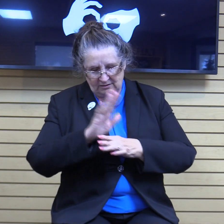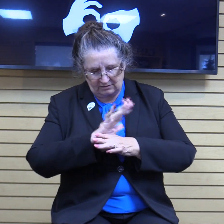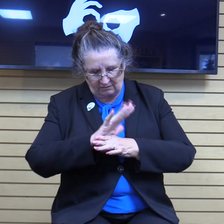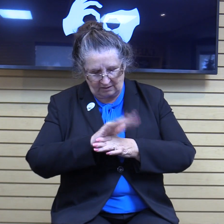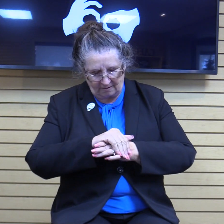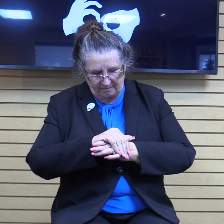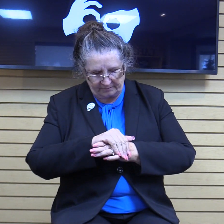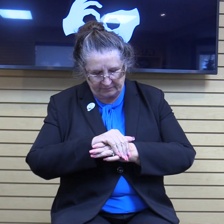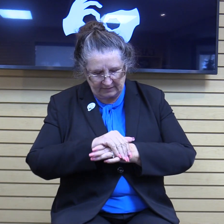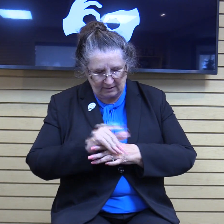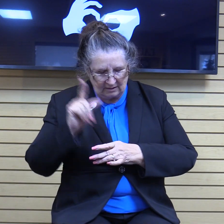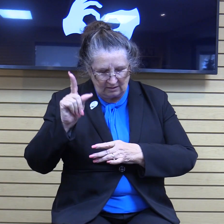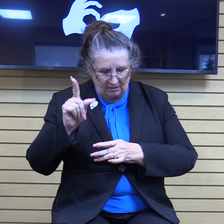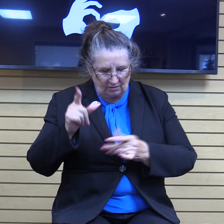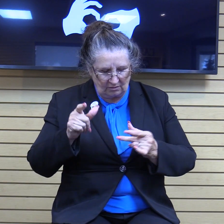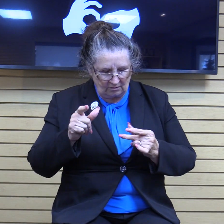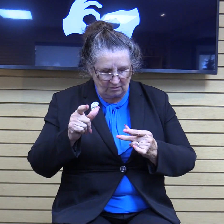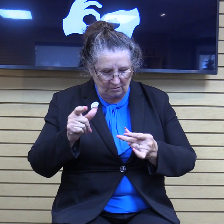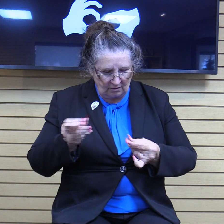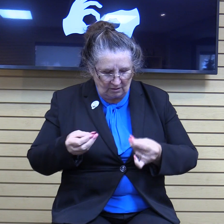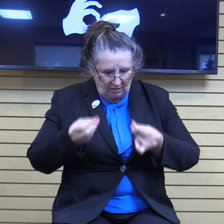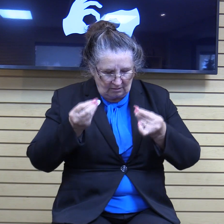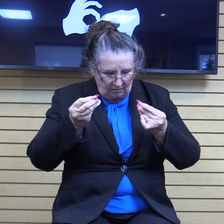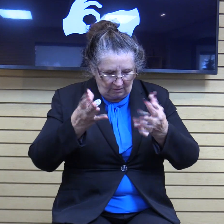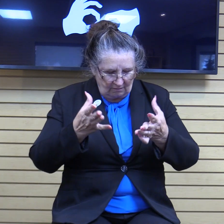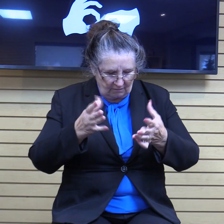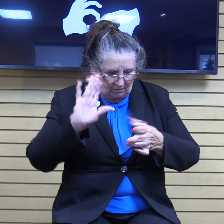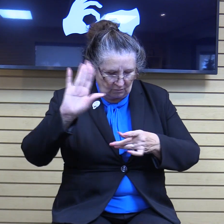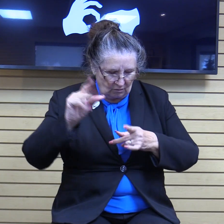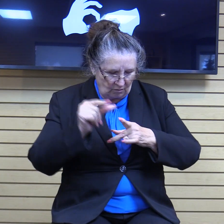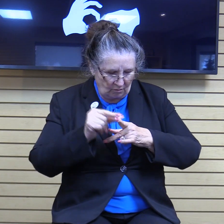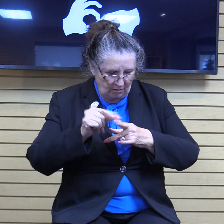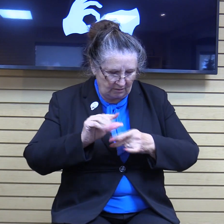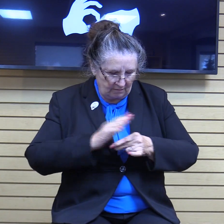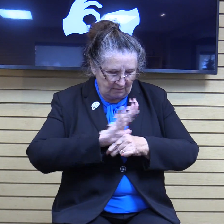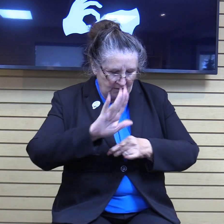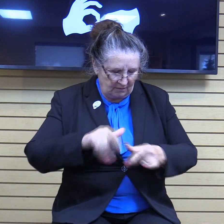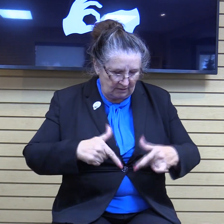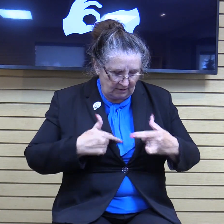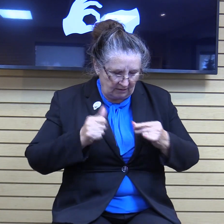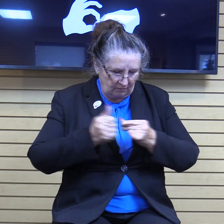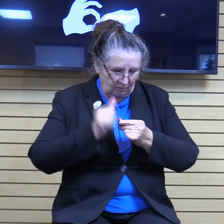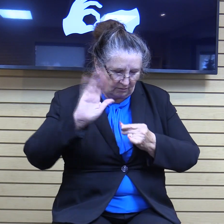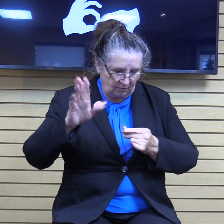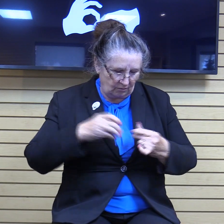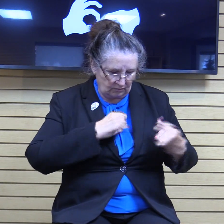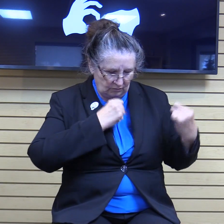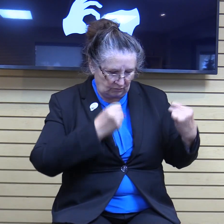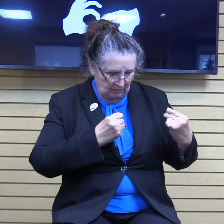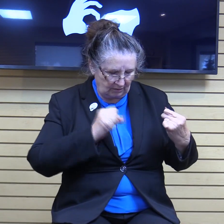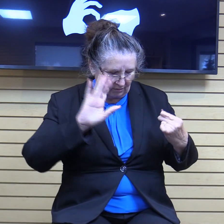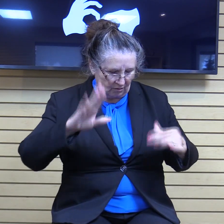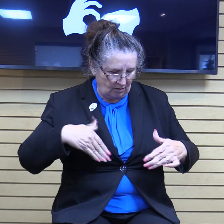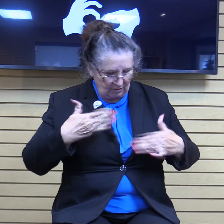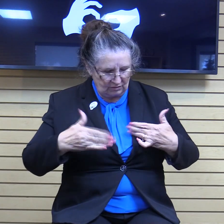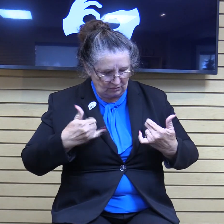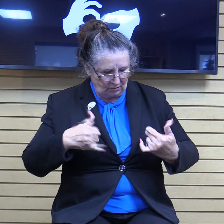inquick them, Lord, with your word. Fill their lives, Lord, with your strength and your joy. And may their